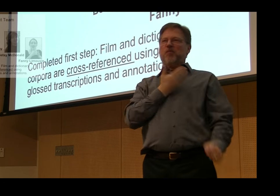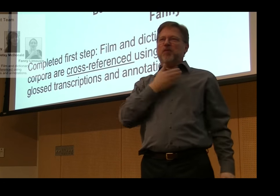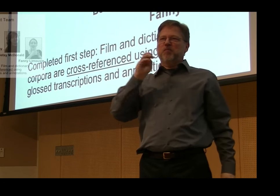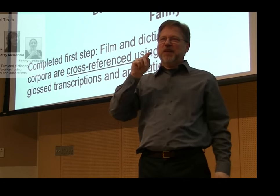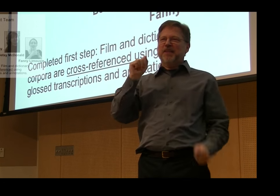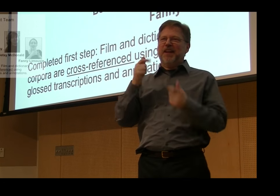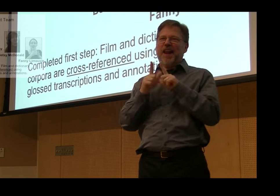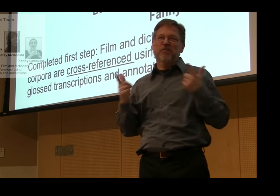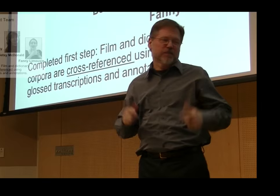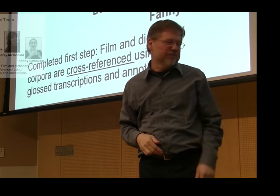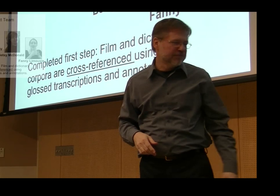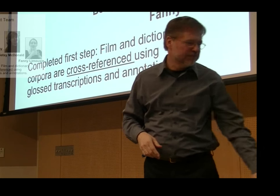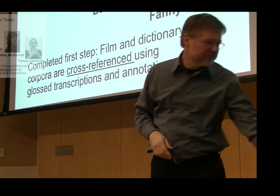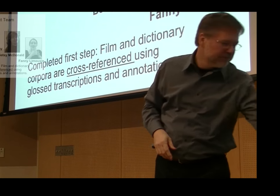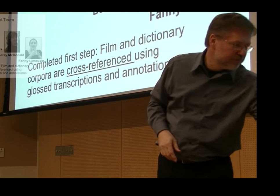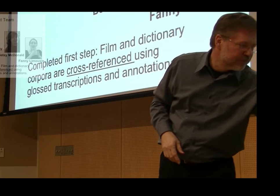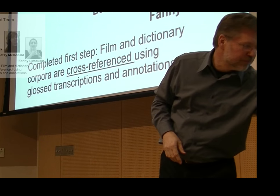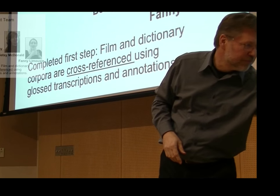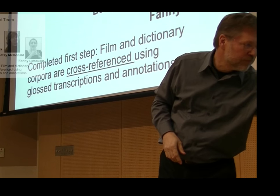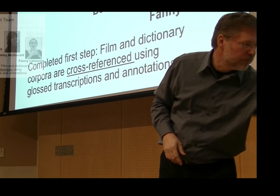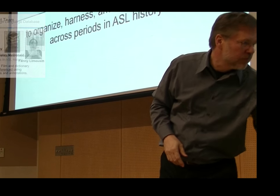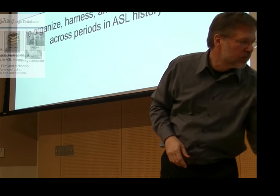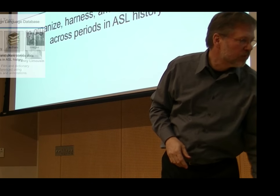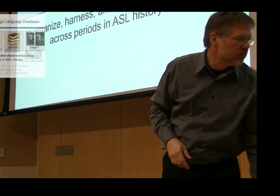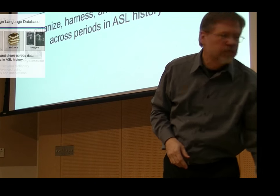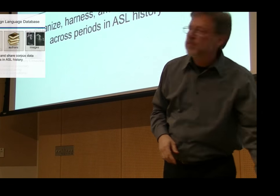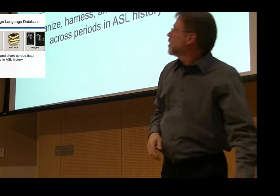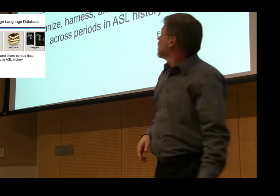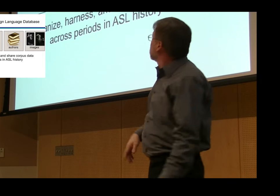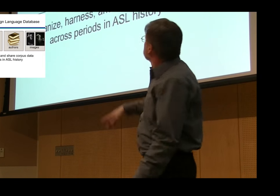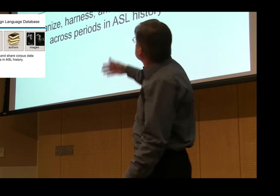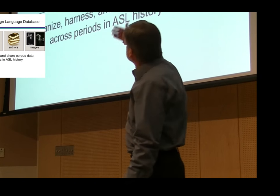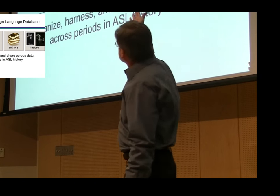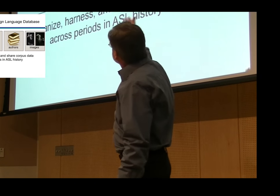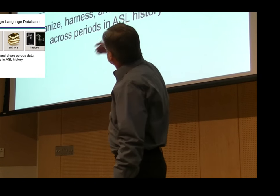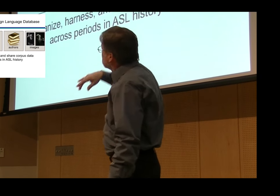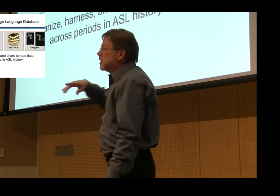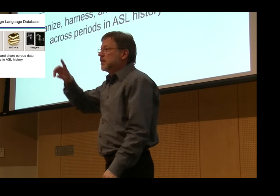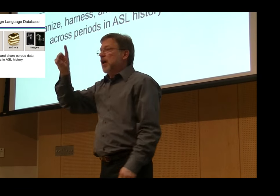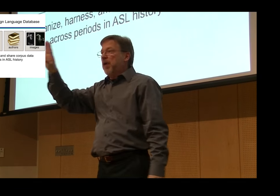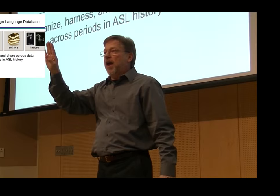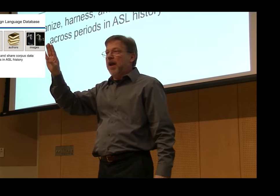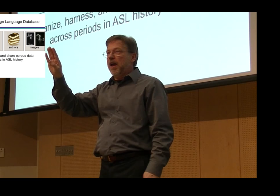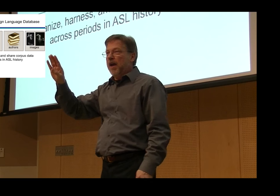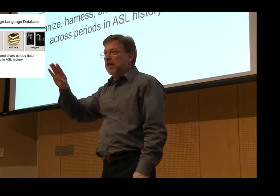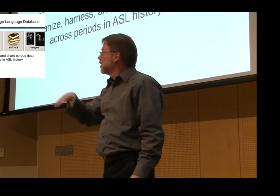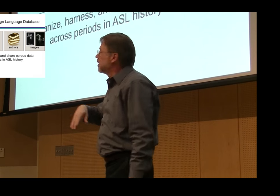compared to the meta-language we have today. We consulted many resources of that